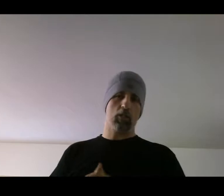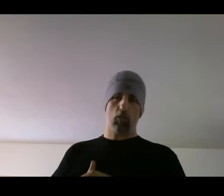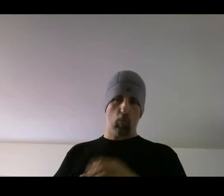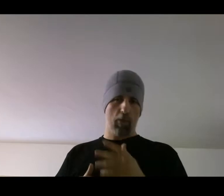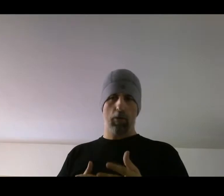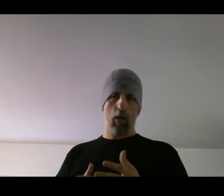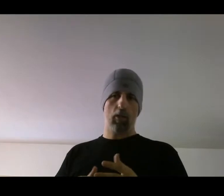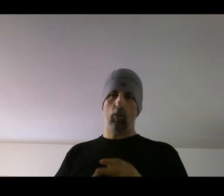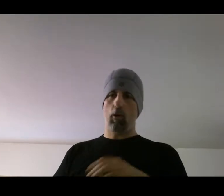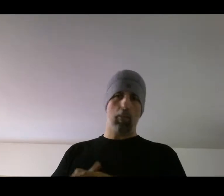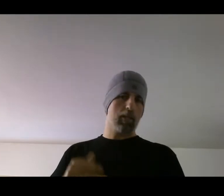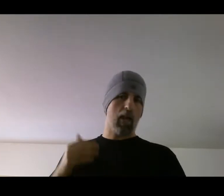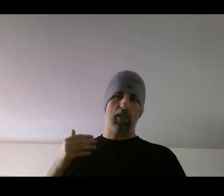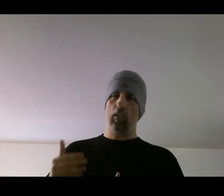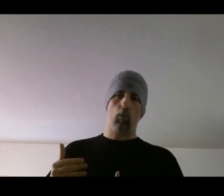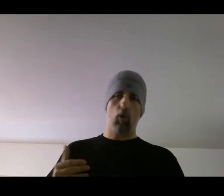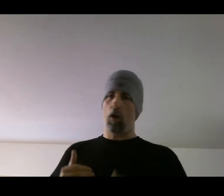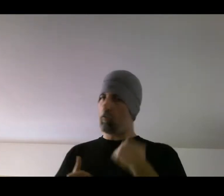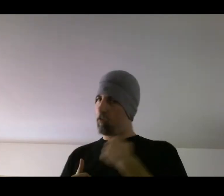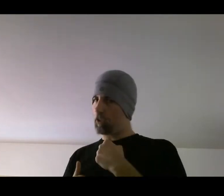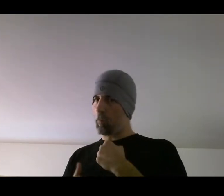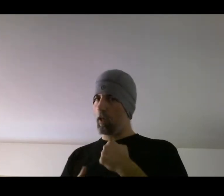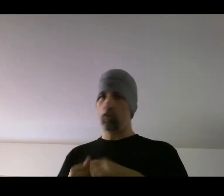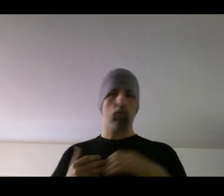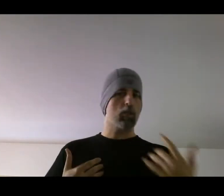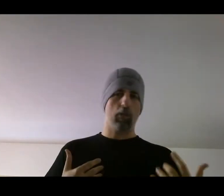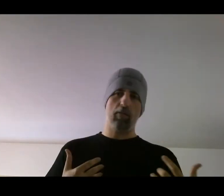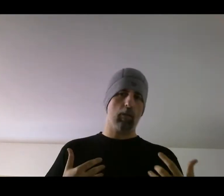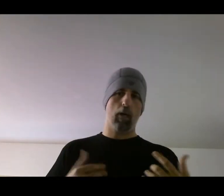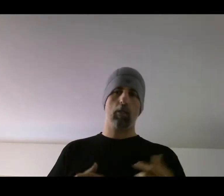and whether or not you want to make that equal on a flush punch or a strafing punch.